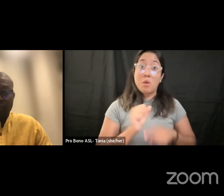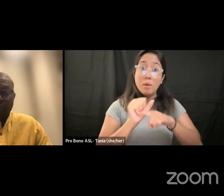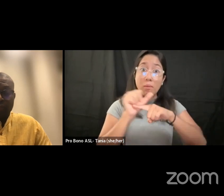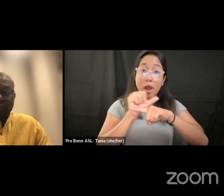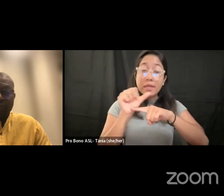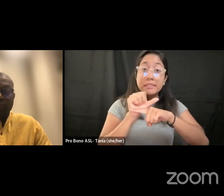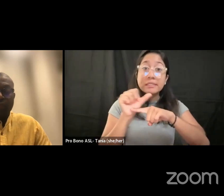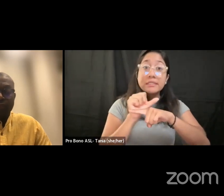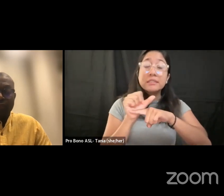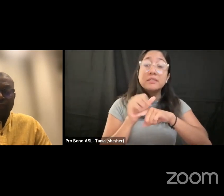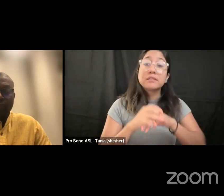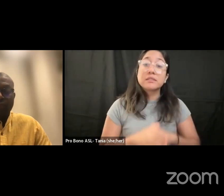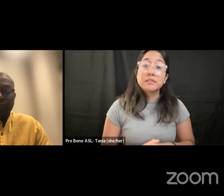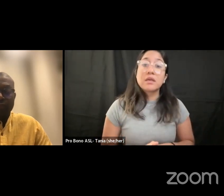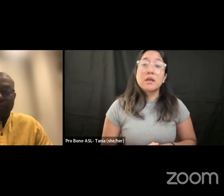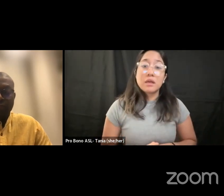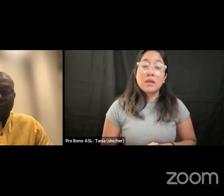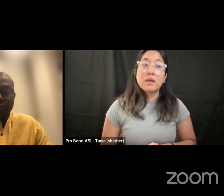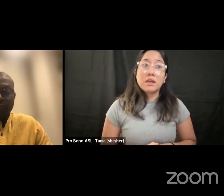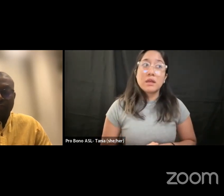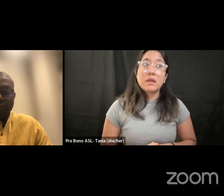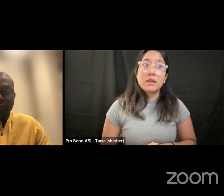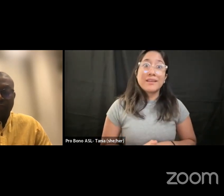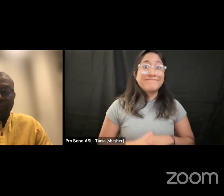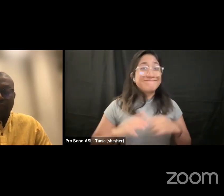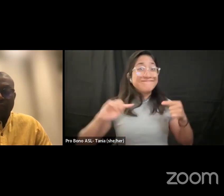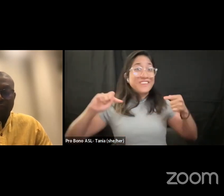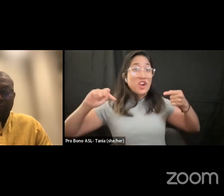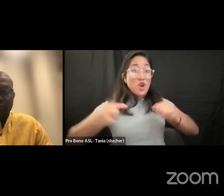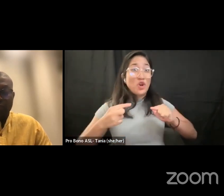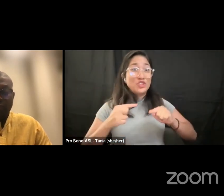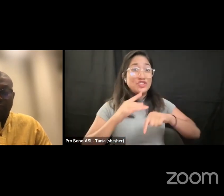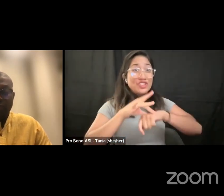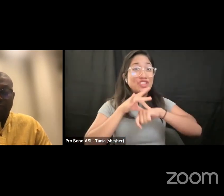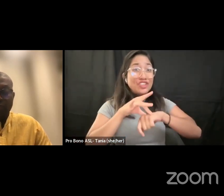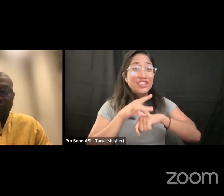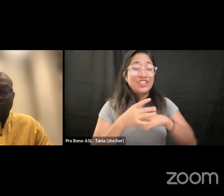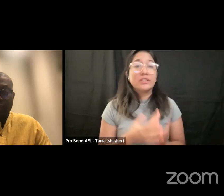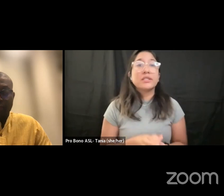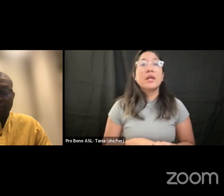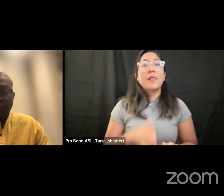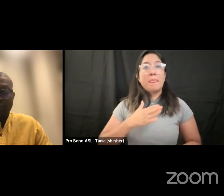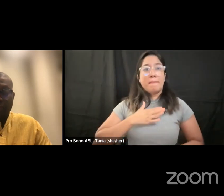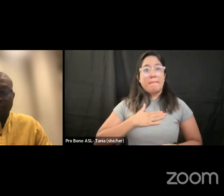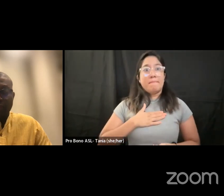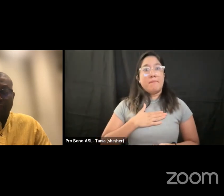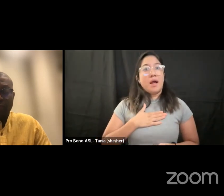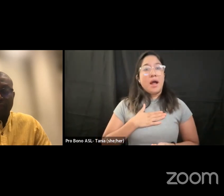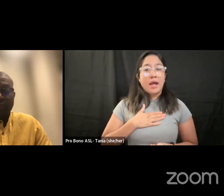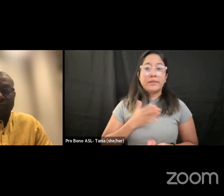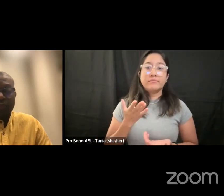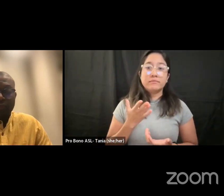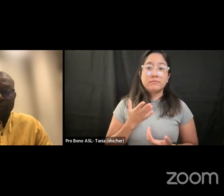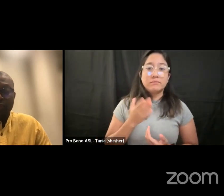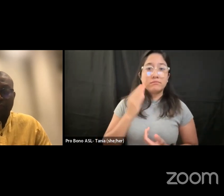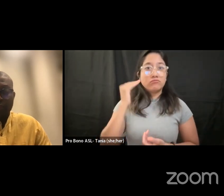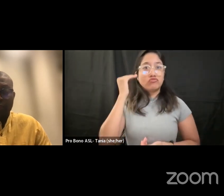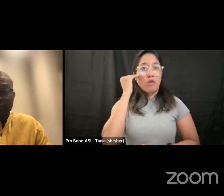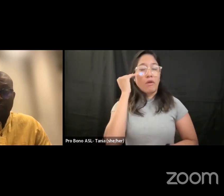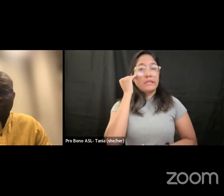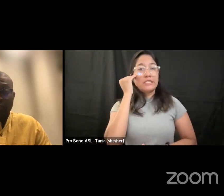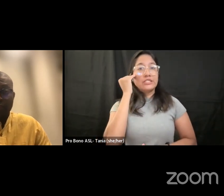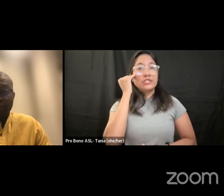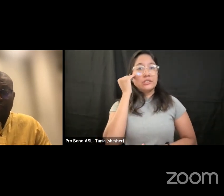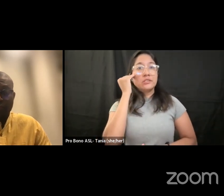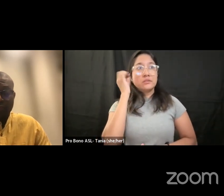not come in my limited knowledge just to say that also limited knowledge i've not come across um